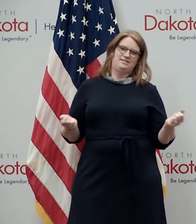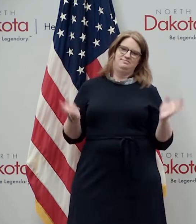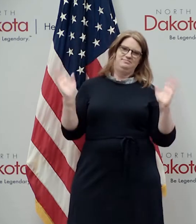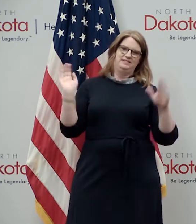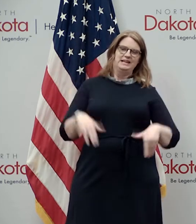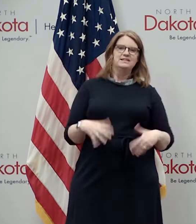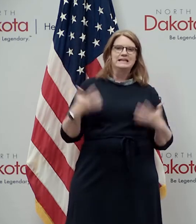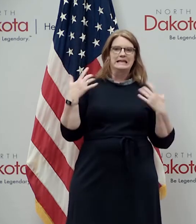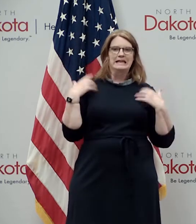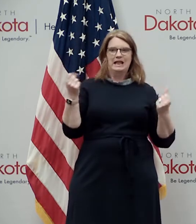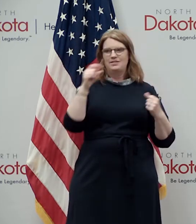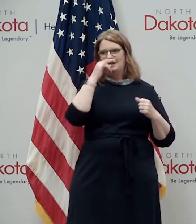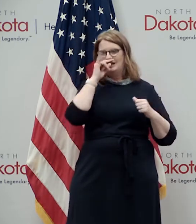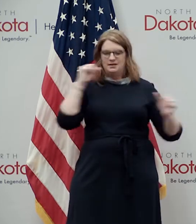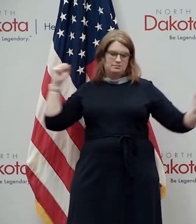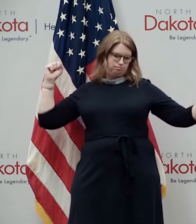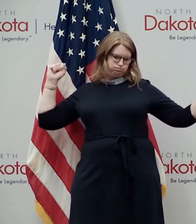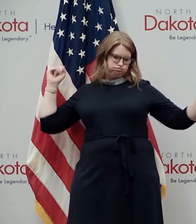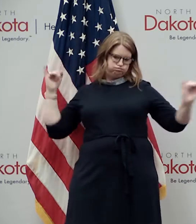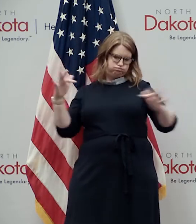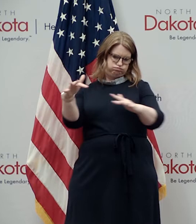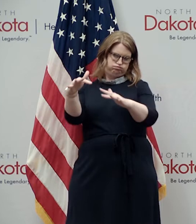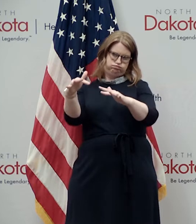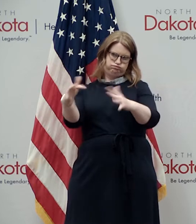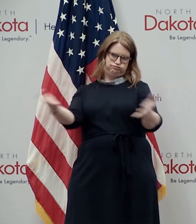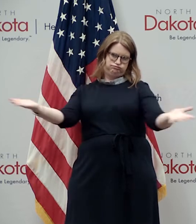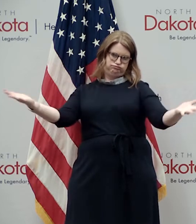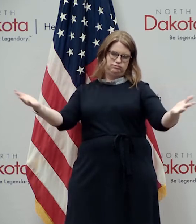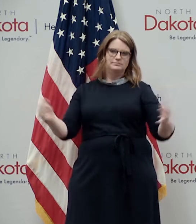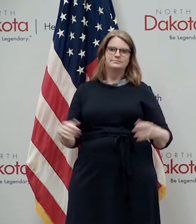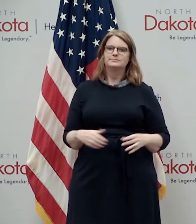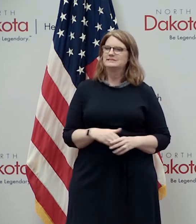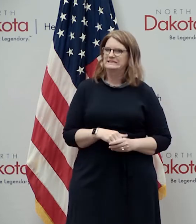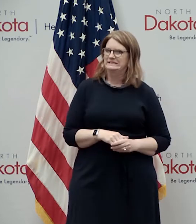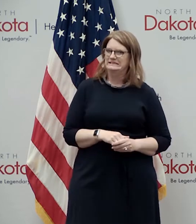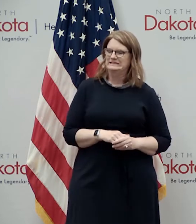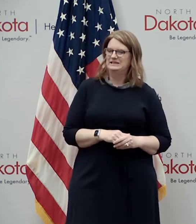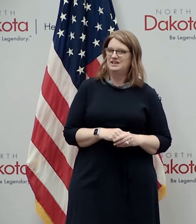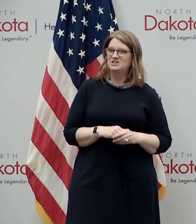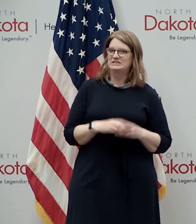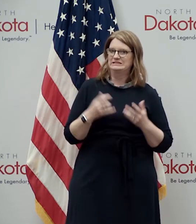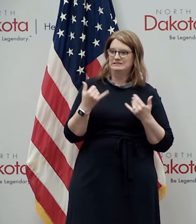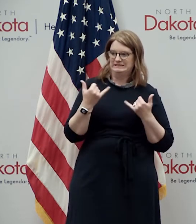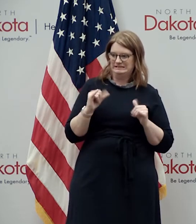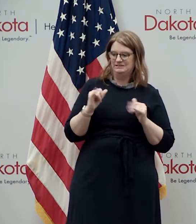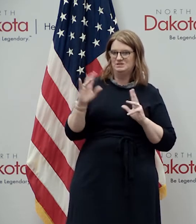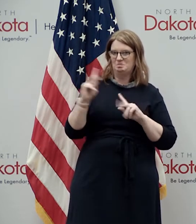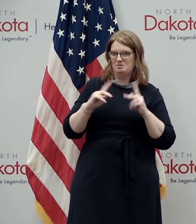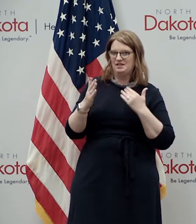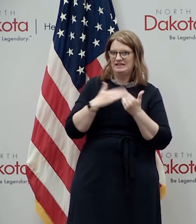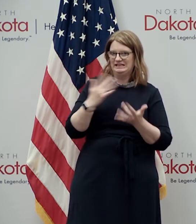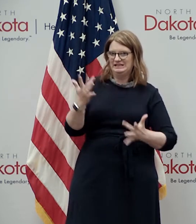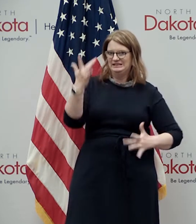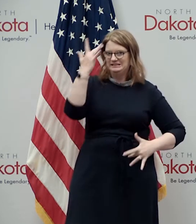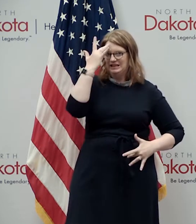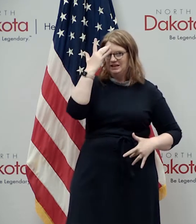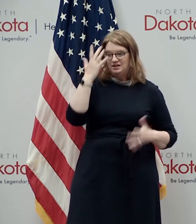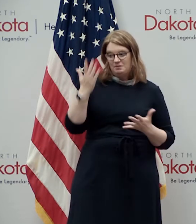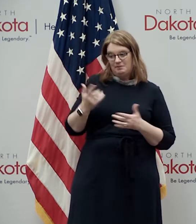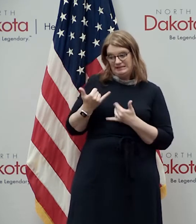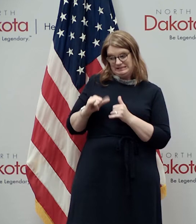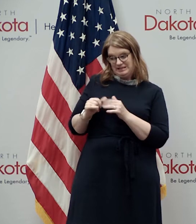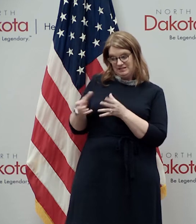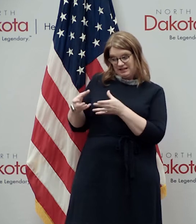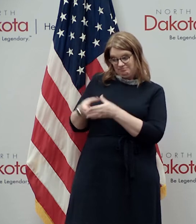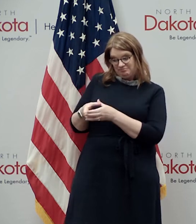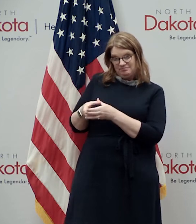kids and and do herd immunity we've got there's there's a real consideration of the vulnerable population that exists and even if that's only a small percentage we've got